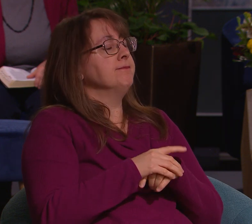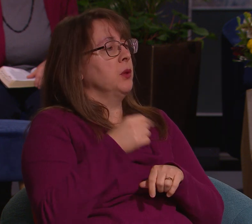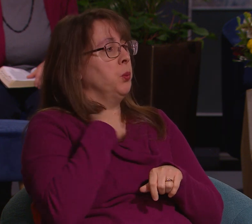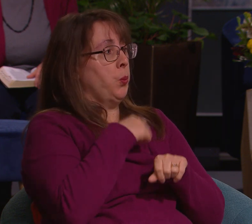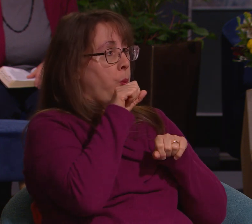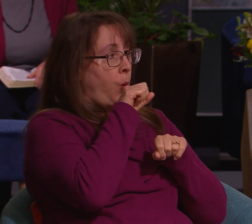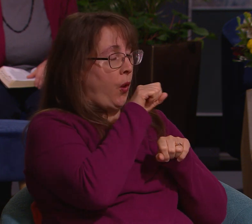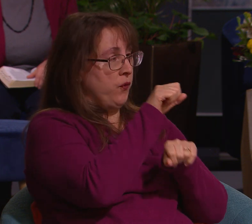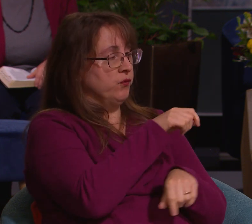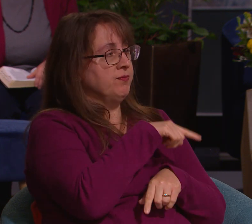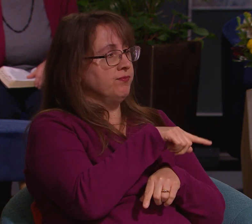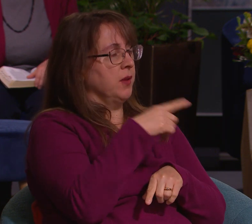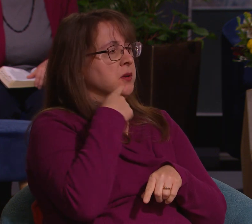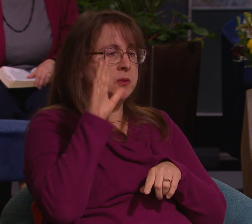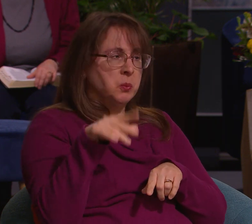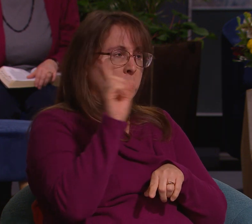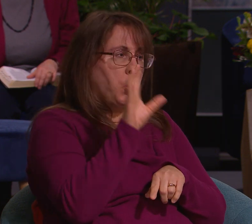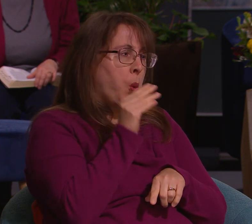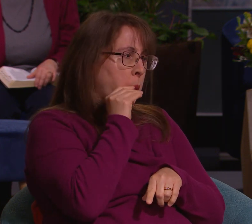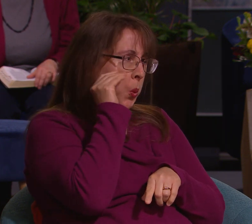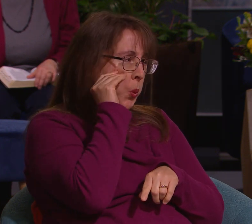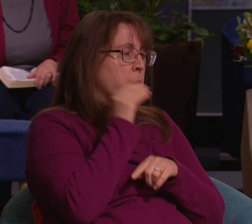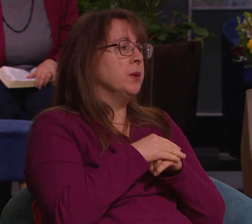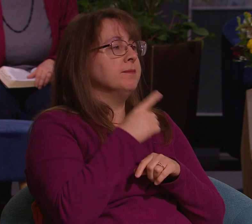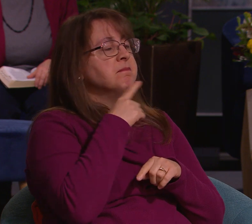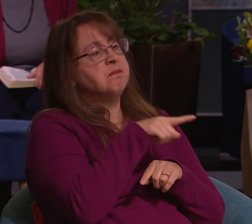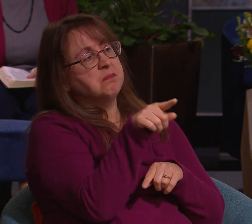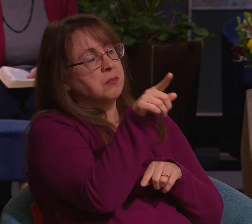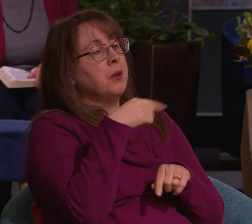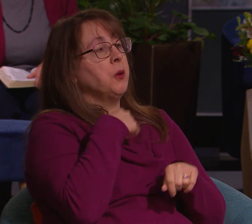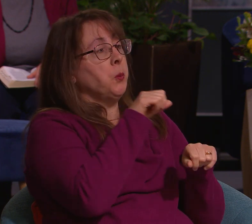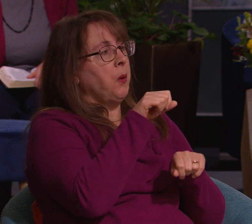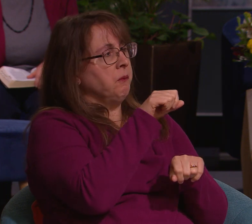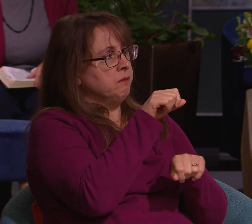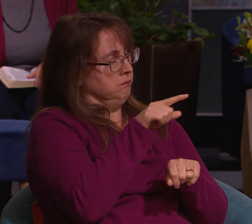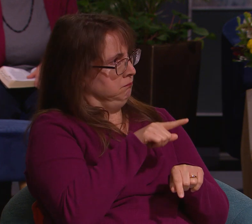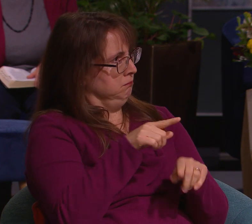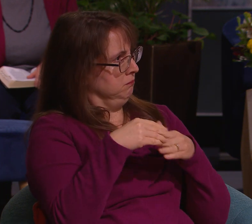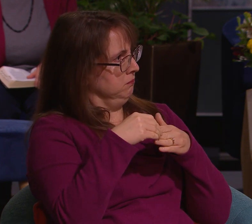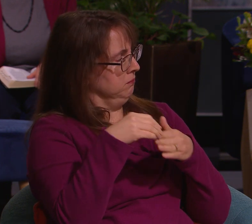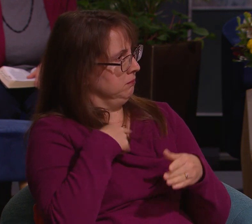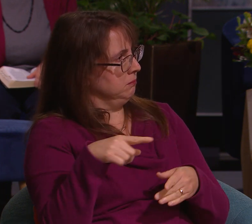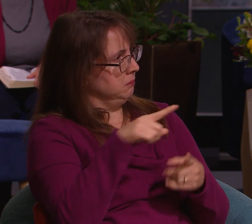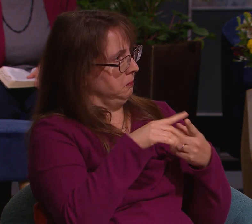and as we were driving I said, you know, where are you going? Where's your home? He led me in the direction that I was supposed to go and as he was guiding,